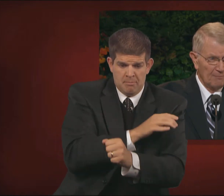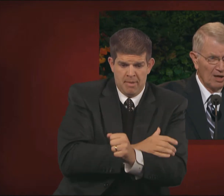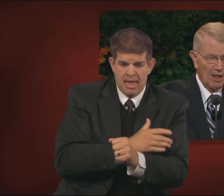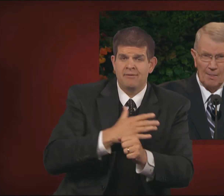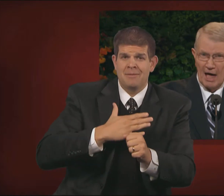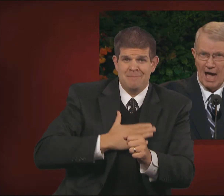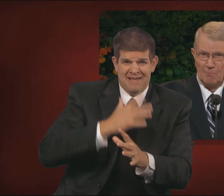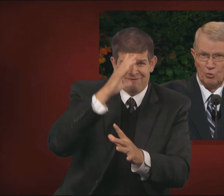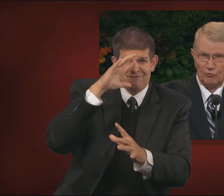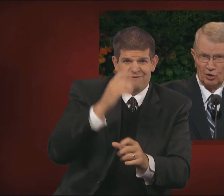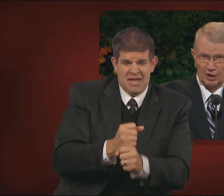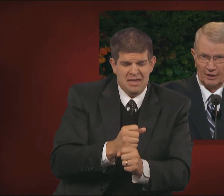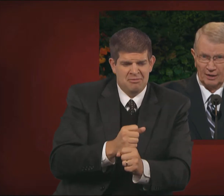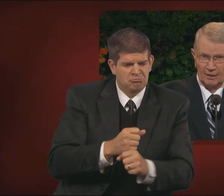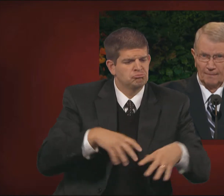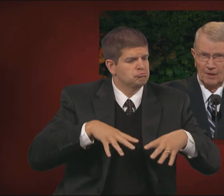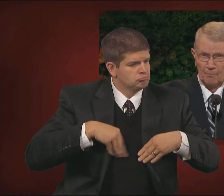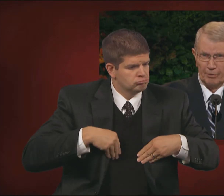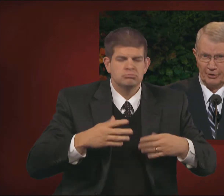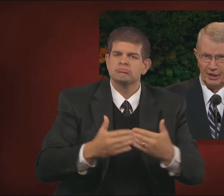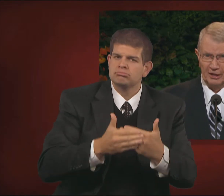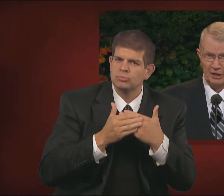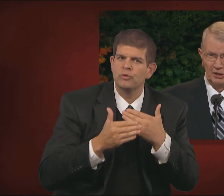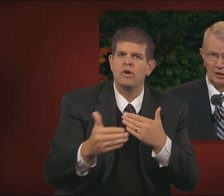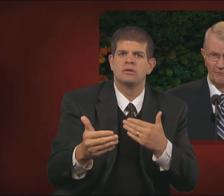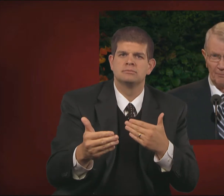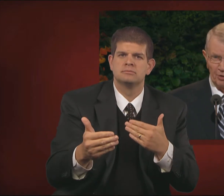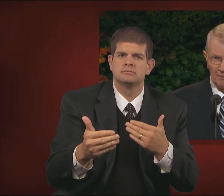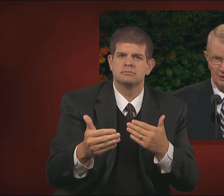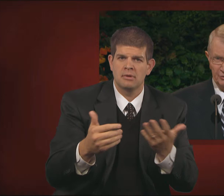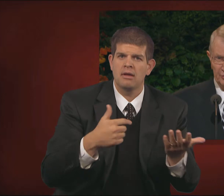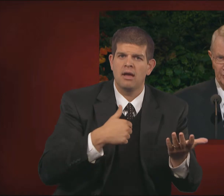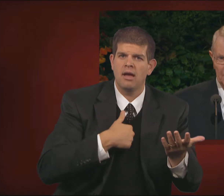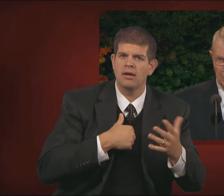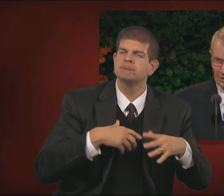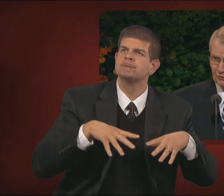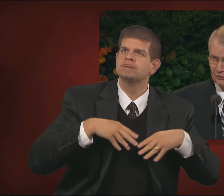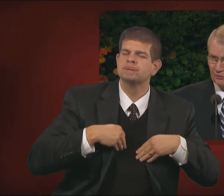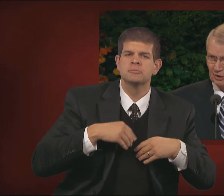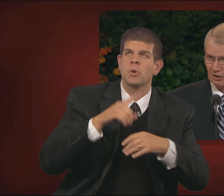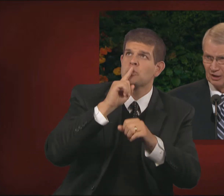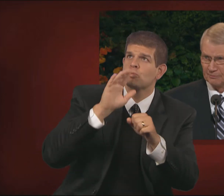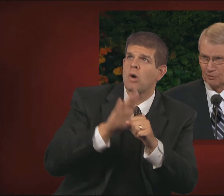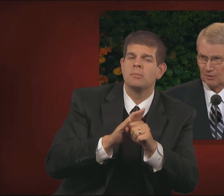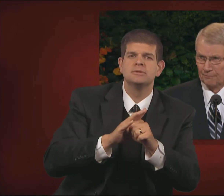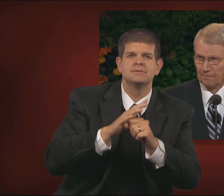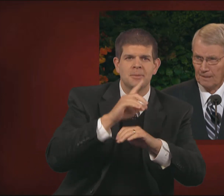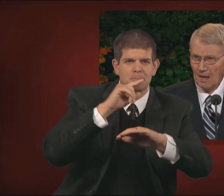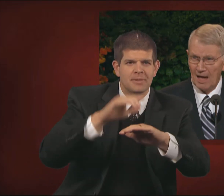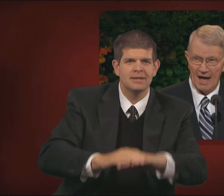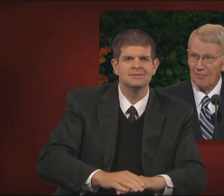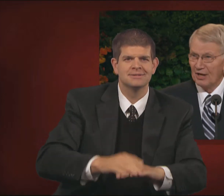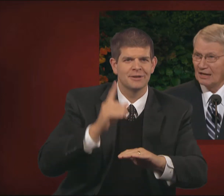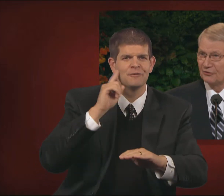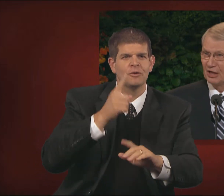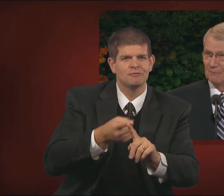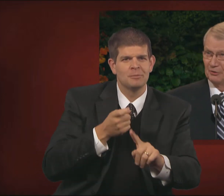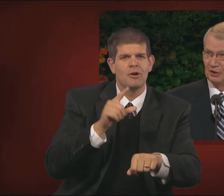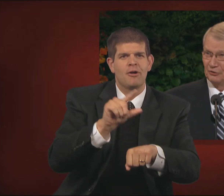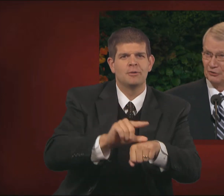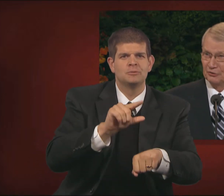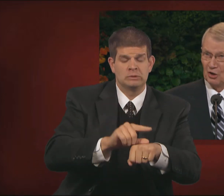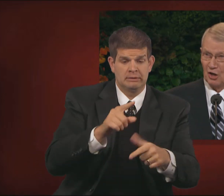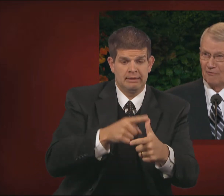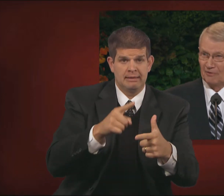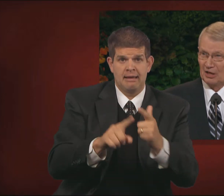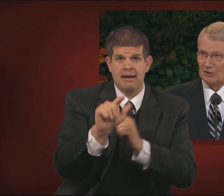the gap and move on, partaking of the promises and blessings of the gospel. And then, as Alma